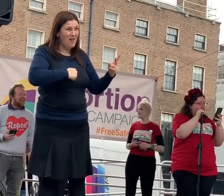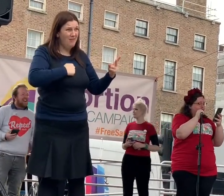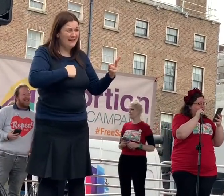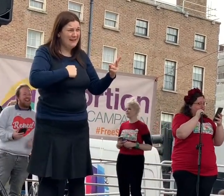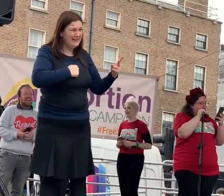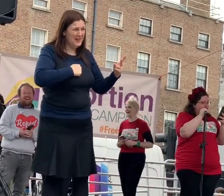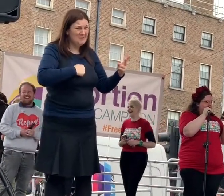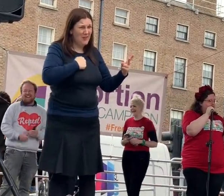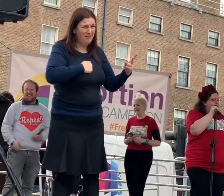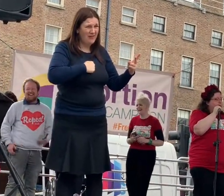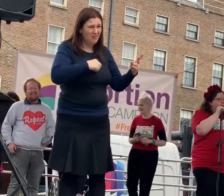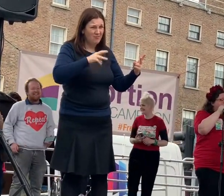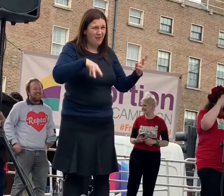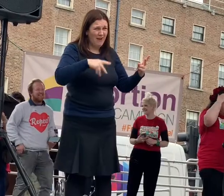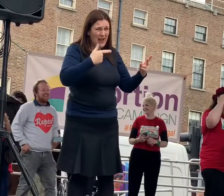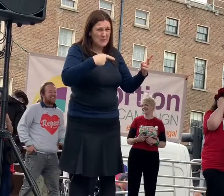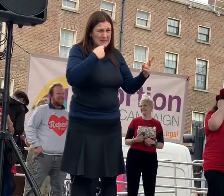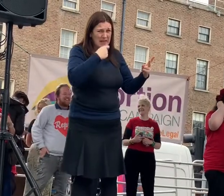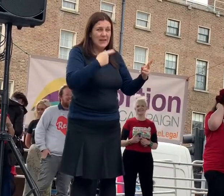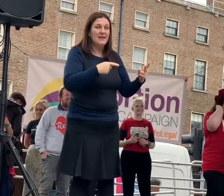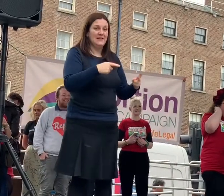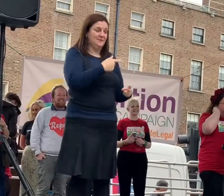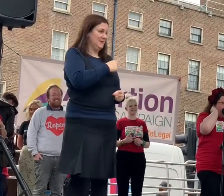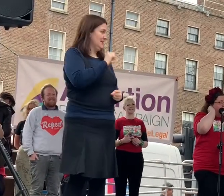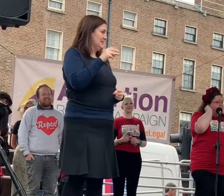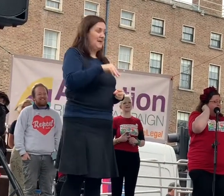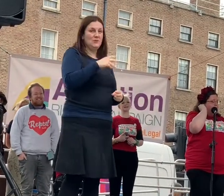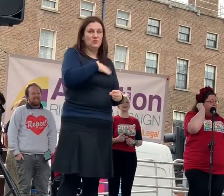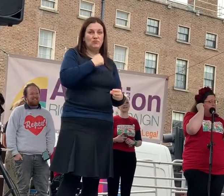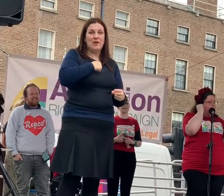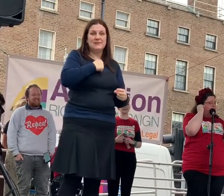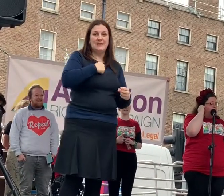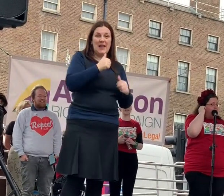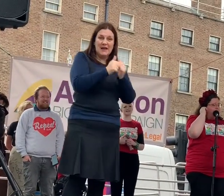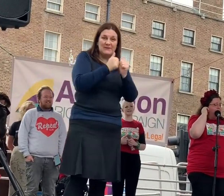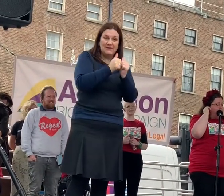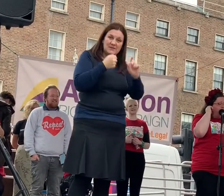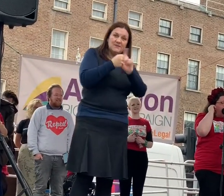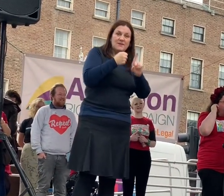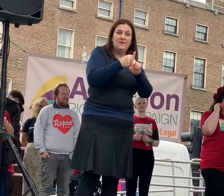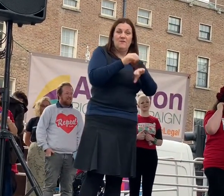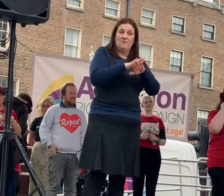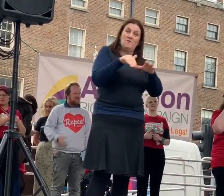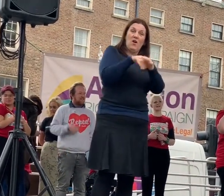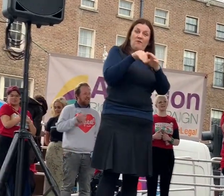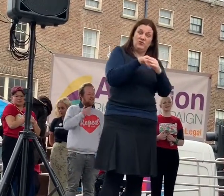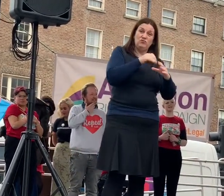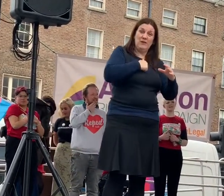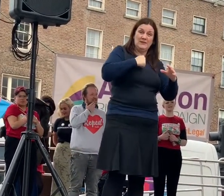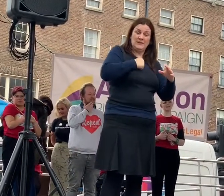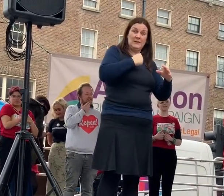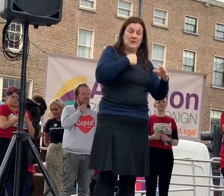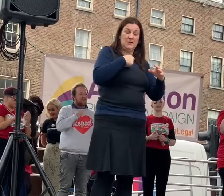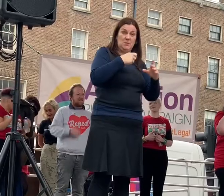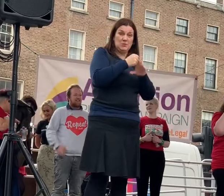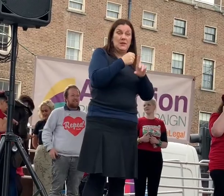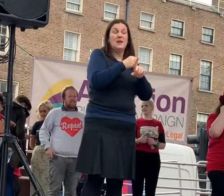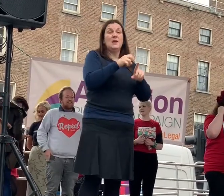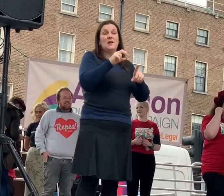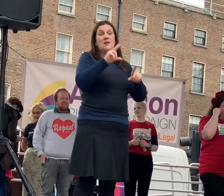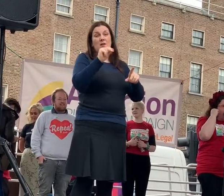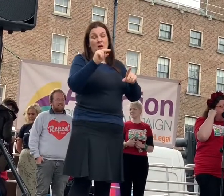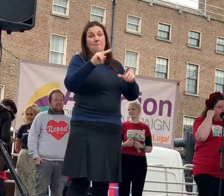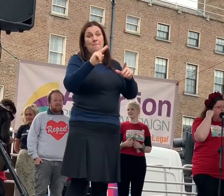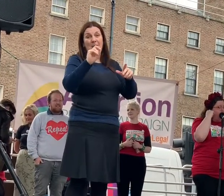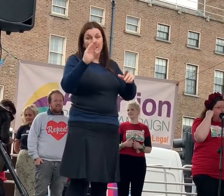sorry. Sam is a trans activist who's been involved in the trans community since 2012. They're non-binary trans person